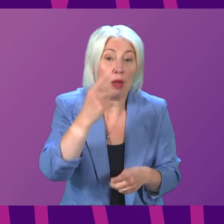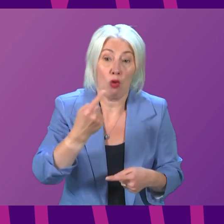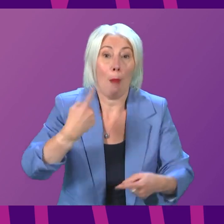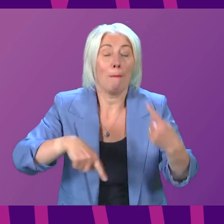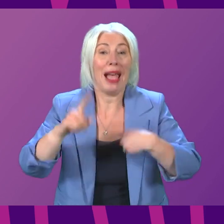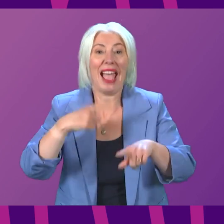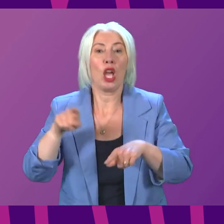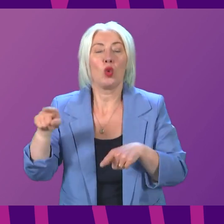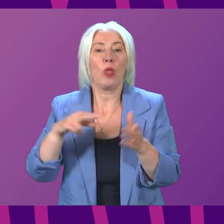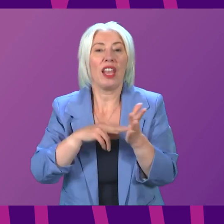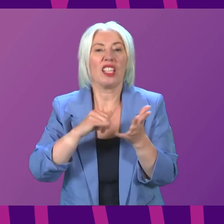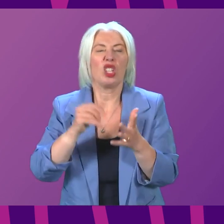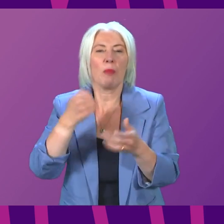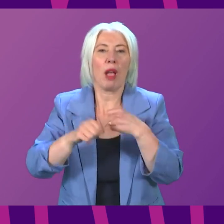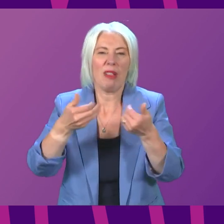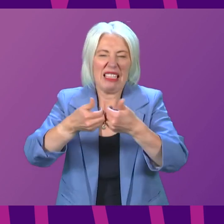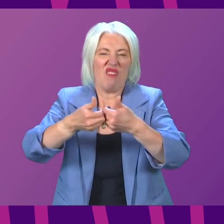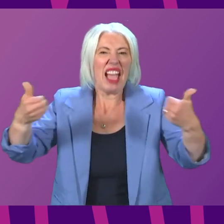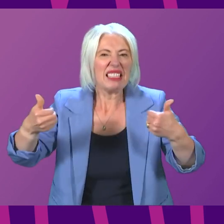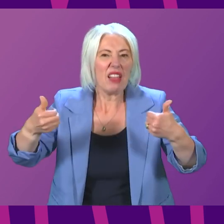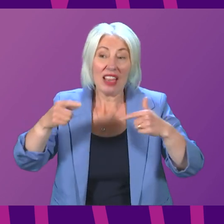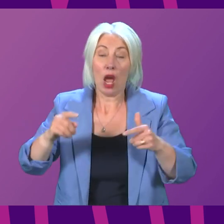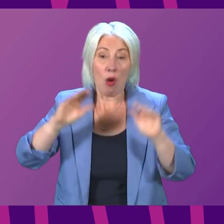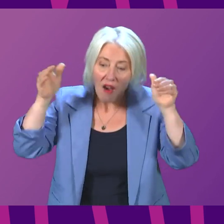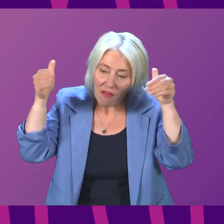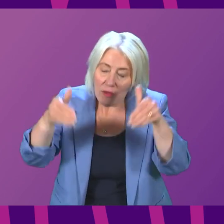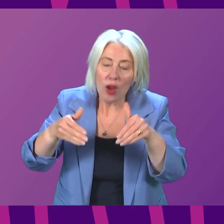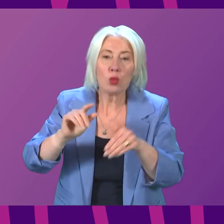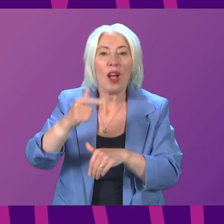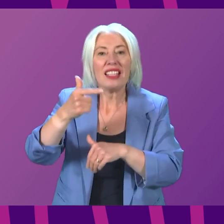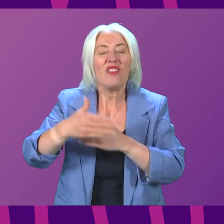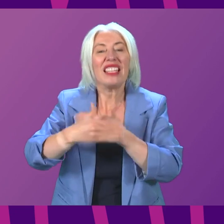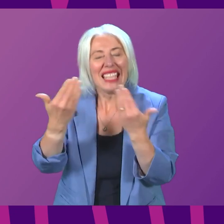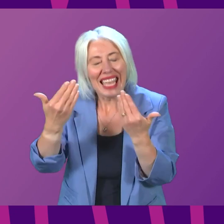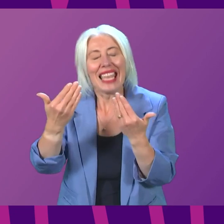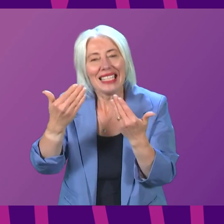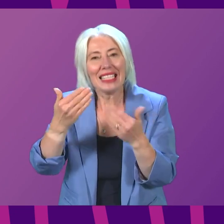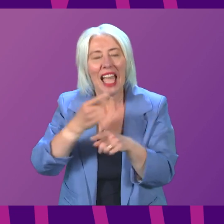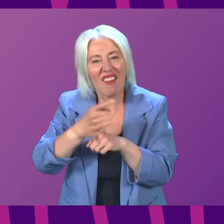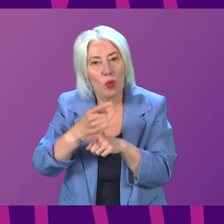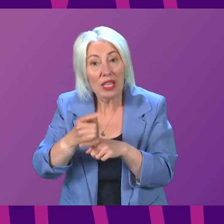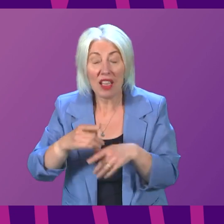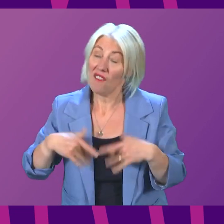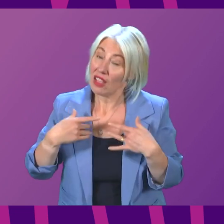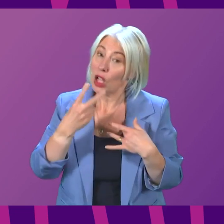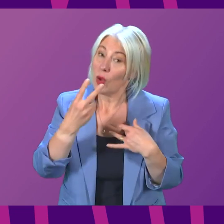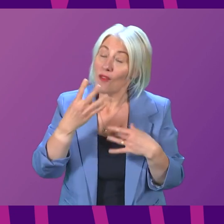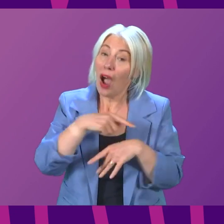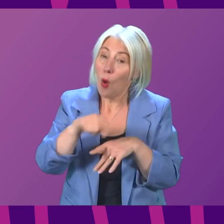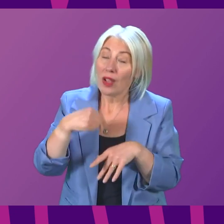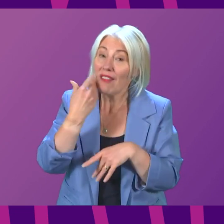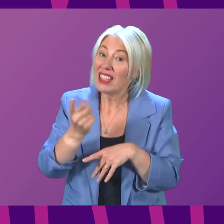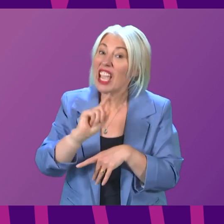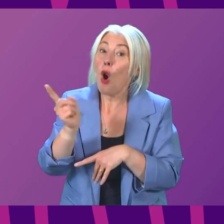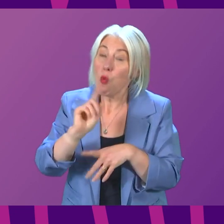the divisive Nicola Sturgeon, who is now spending seven days a week, sometimes what feels like 24 hours a day, focusing